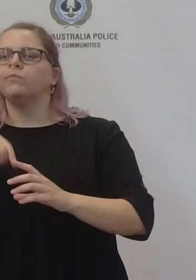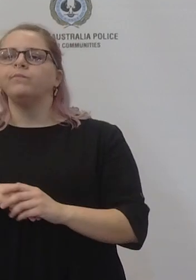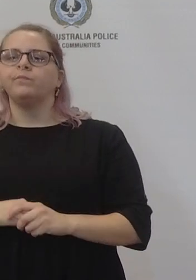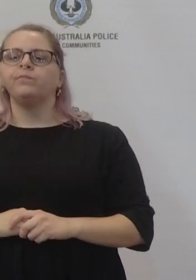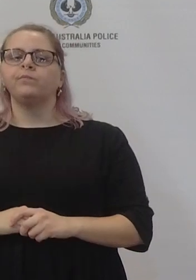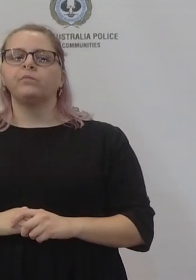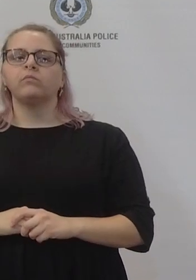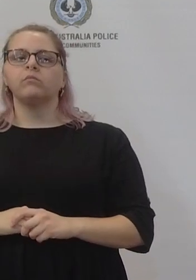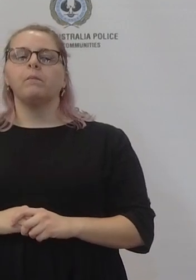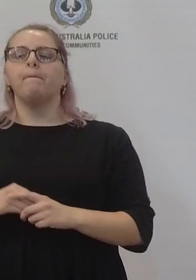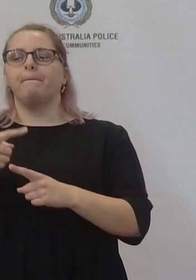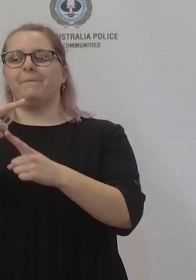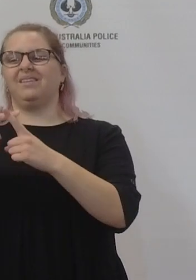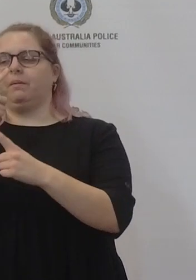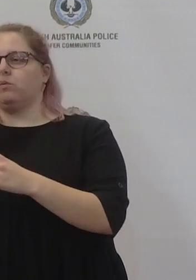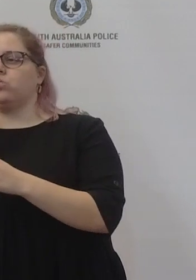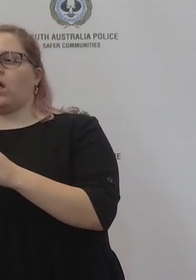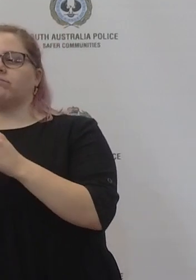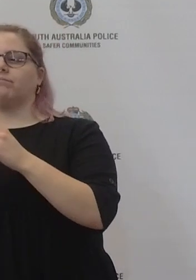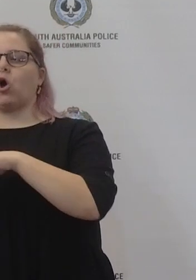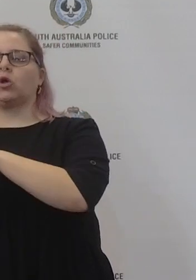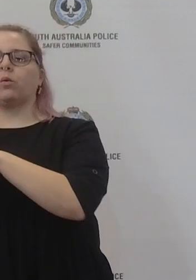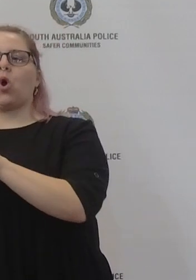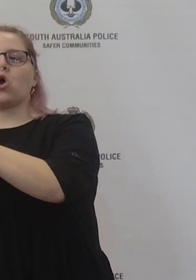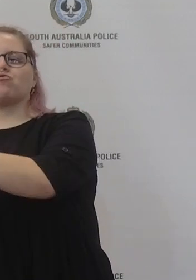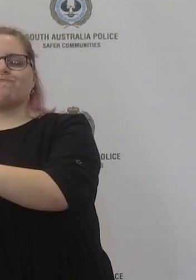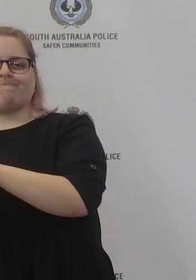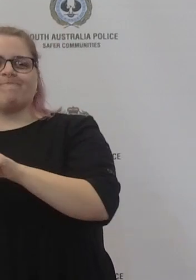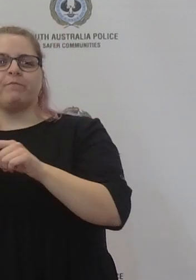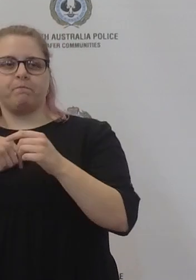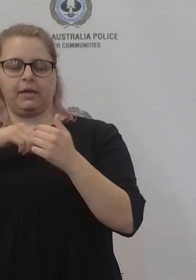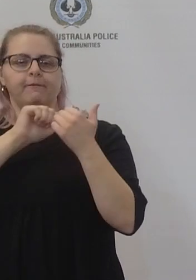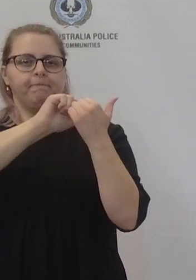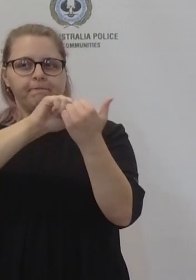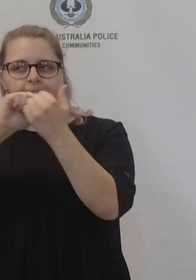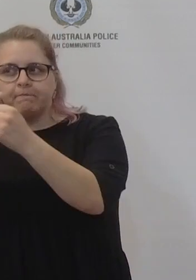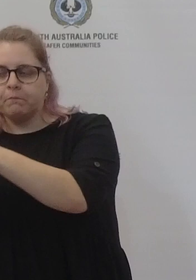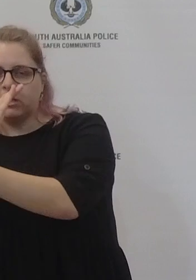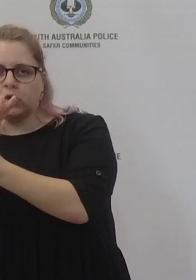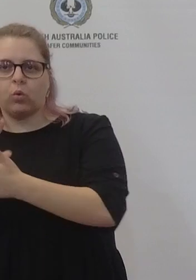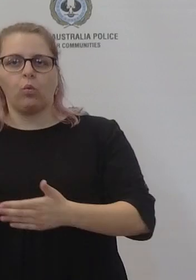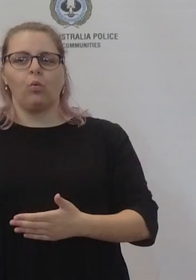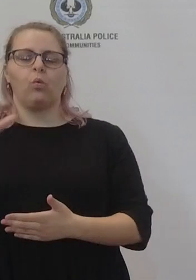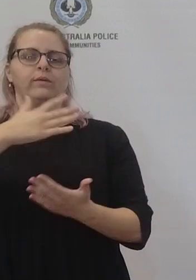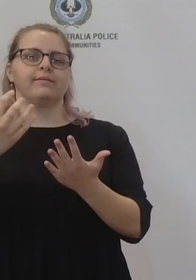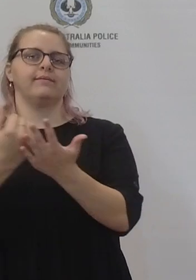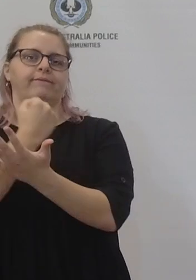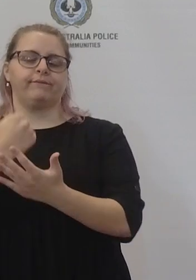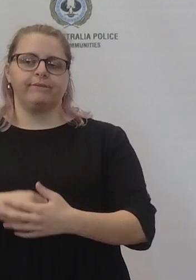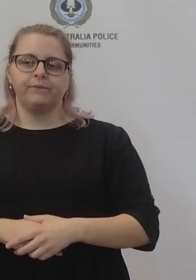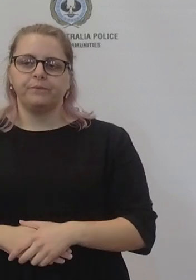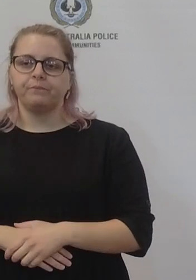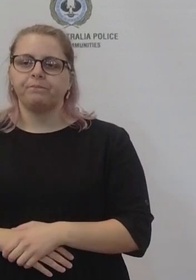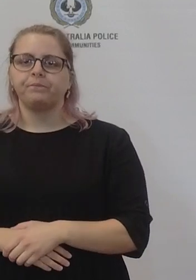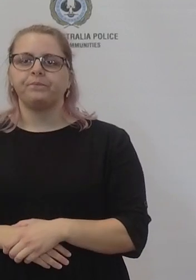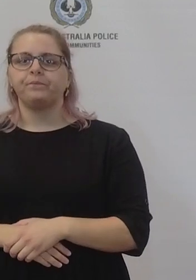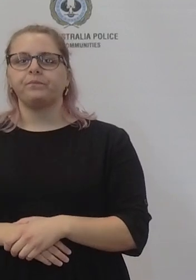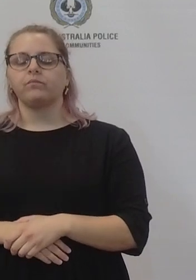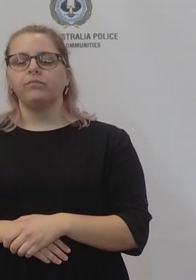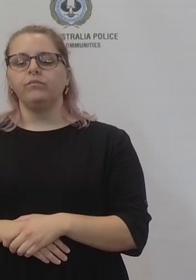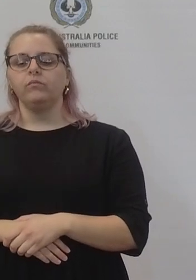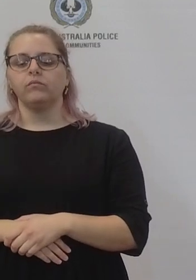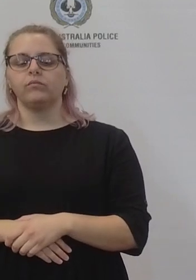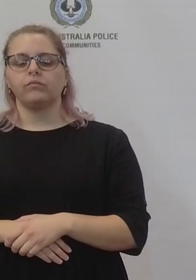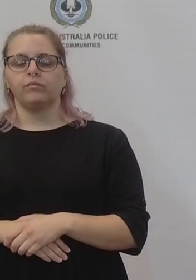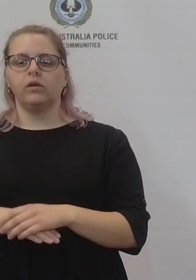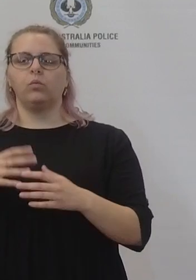but also the out of hospital care for everybody that requires it in our state so that everybody stays safe. um now just a little bit back